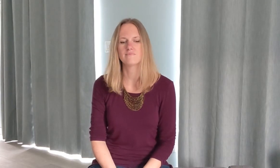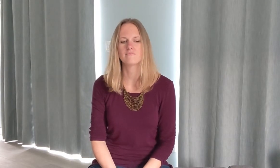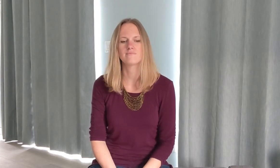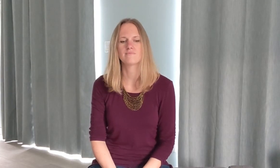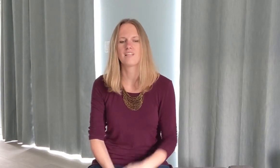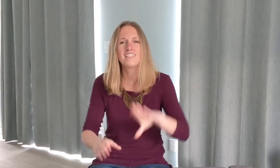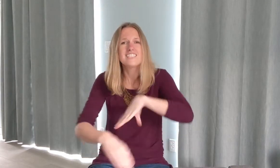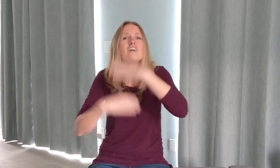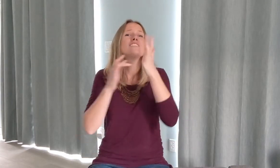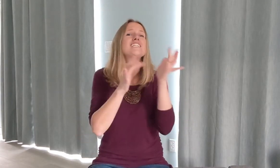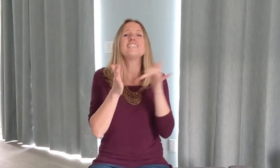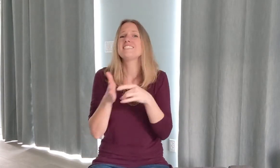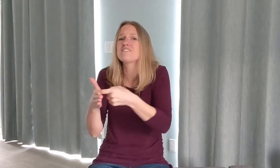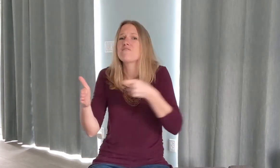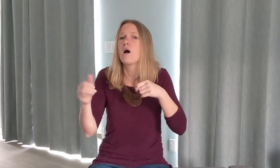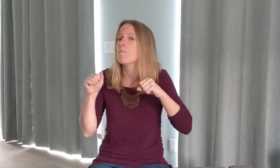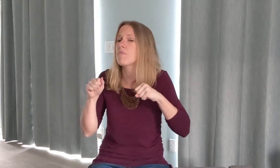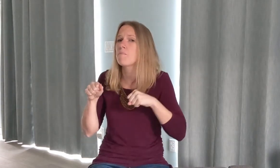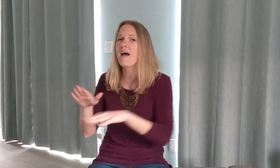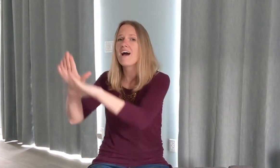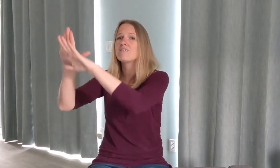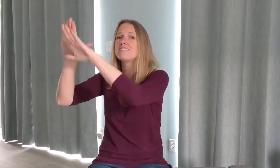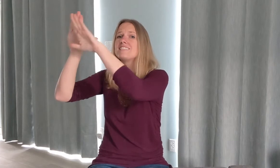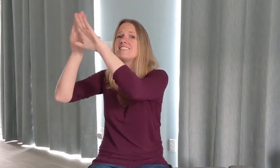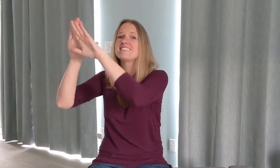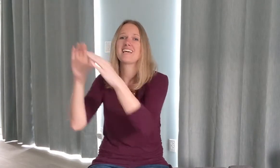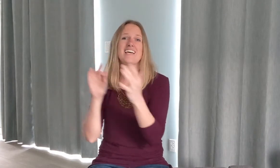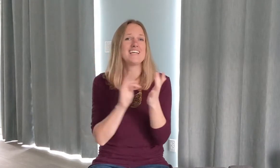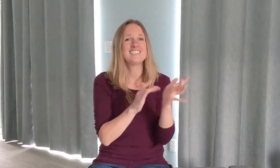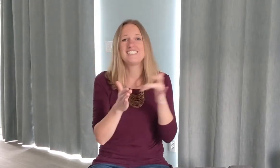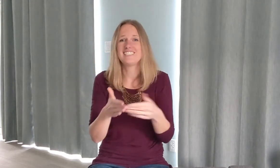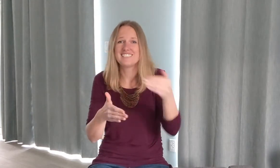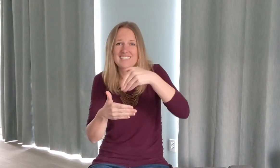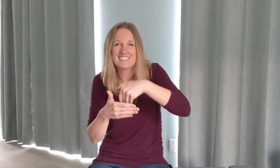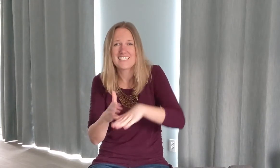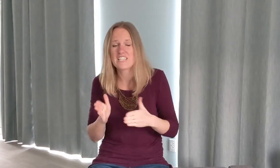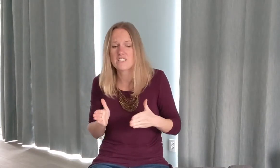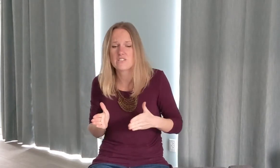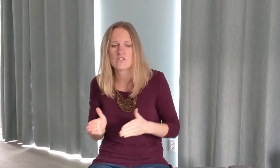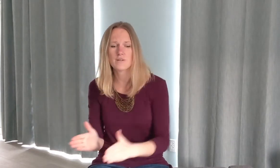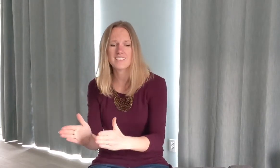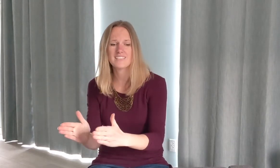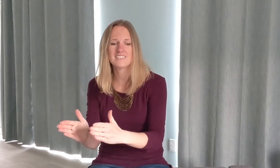Shout Jesus from the mountains Jesus in the streets